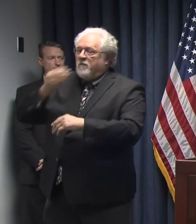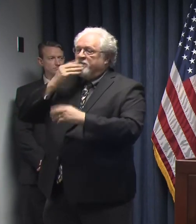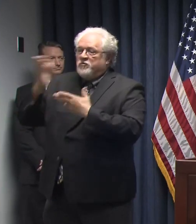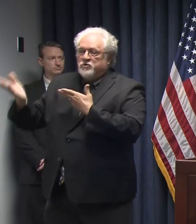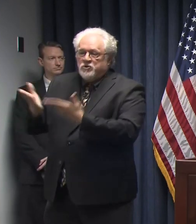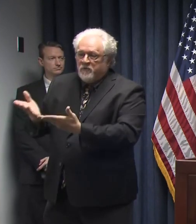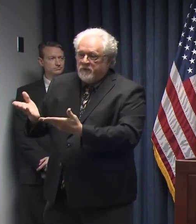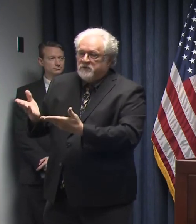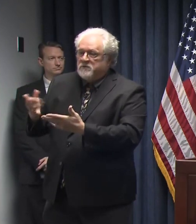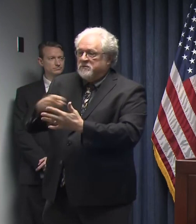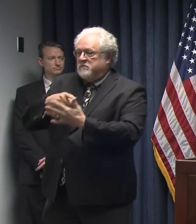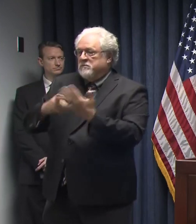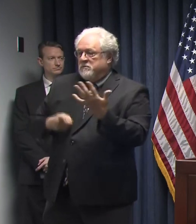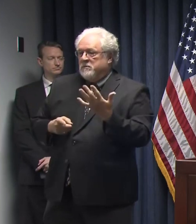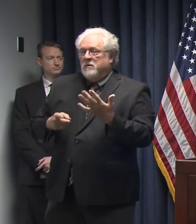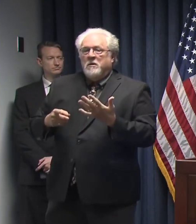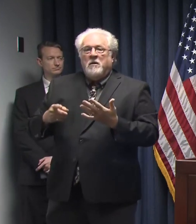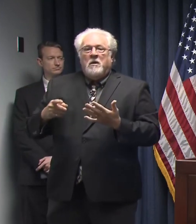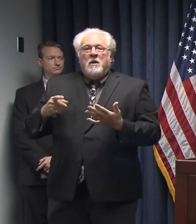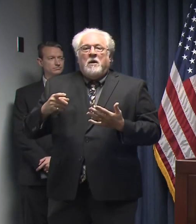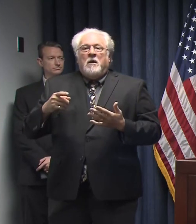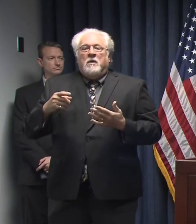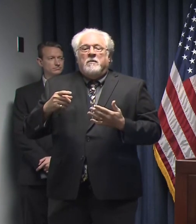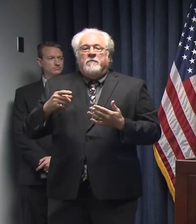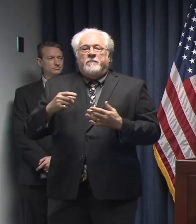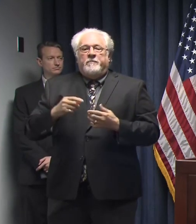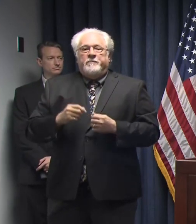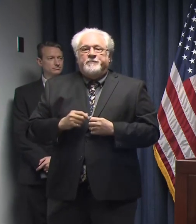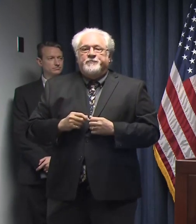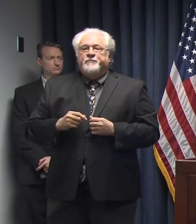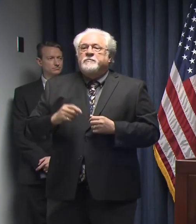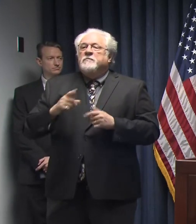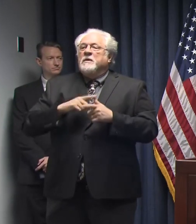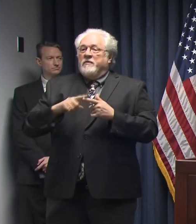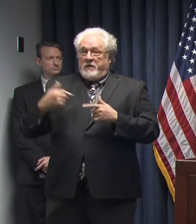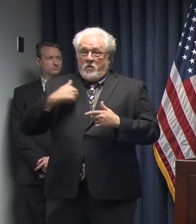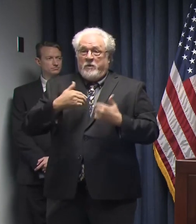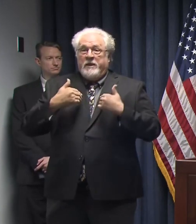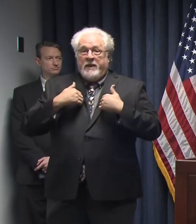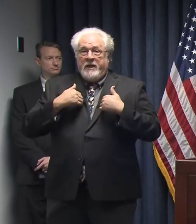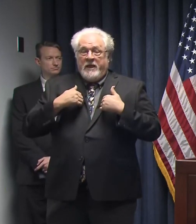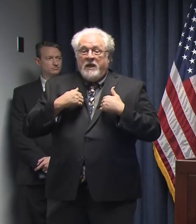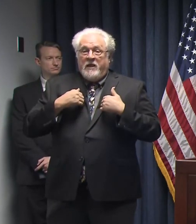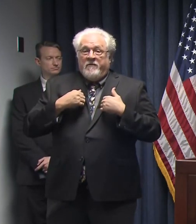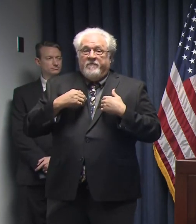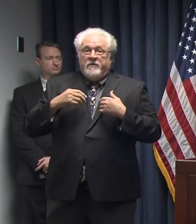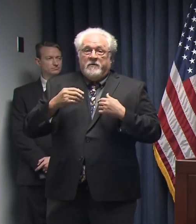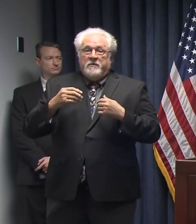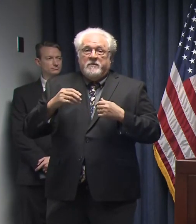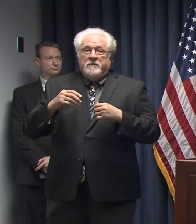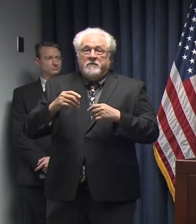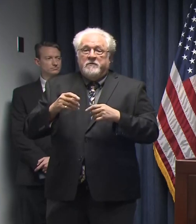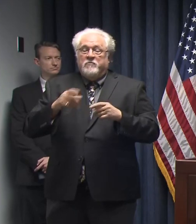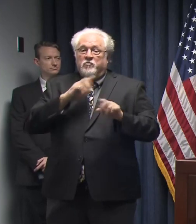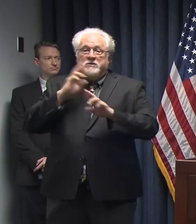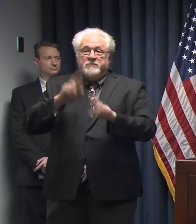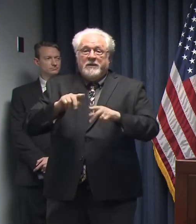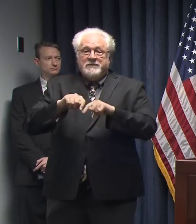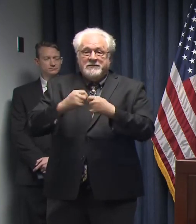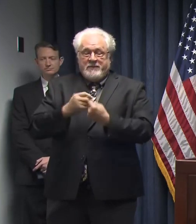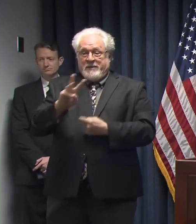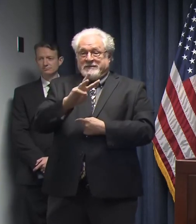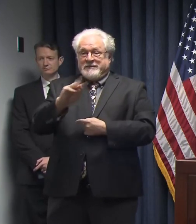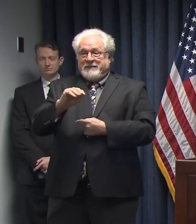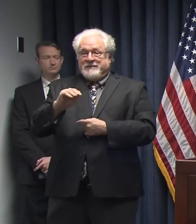things of that nature. Now, we do have a strike team coming, which are 60 medical